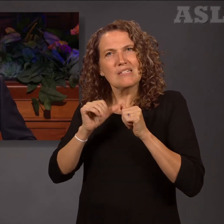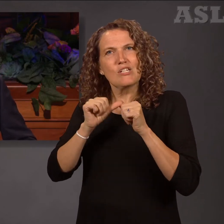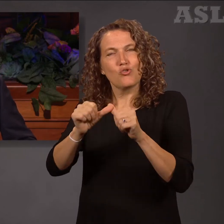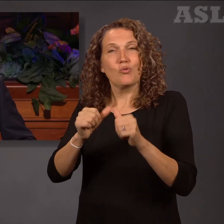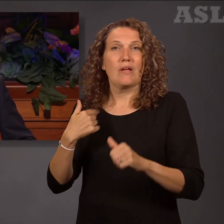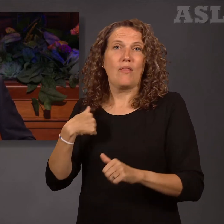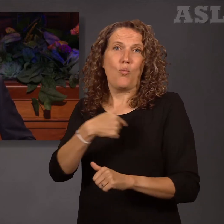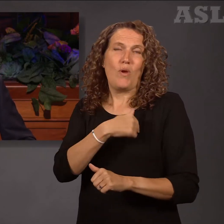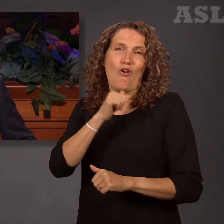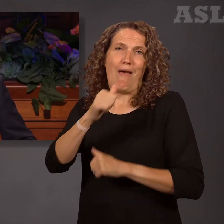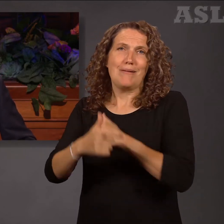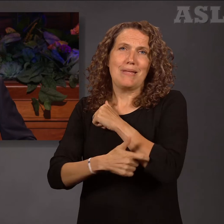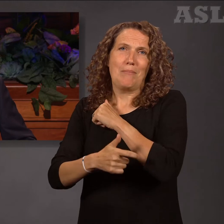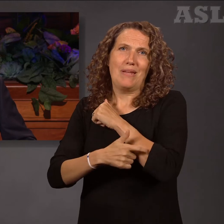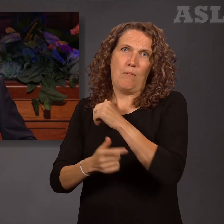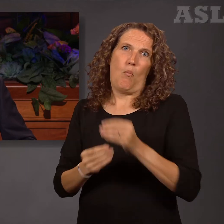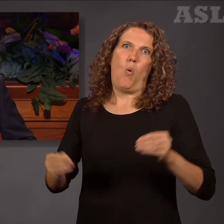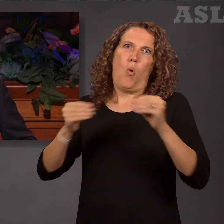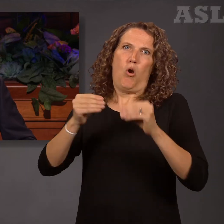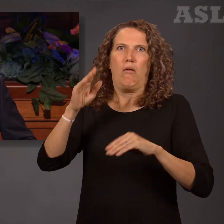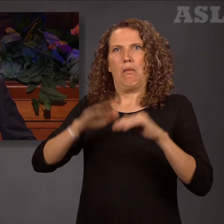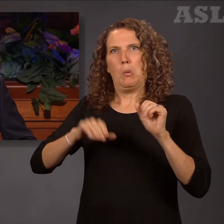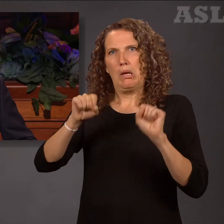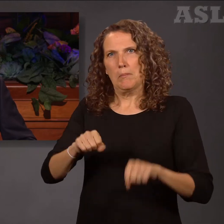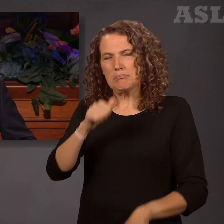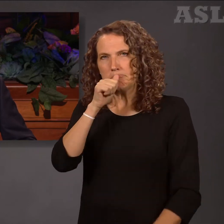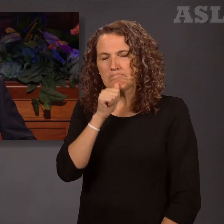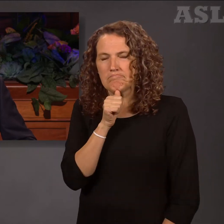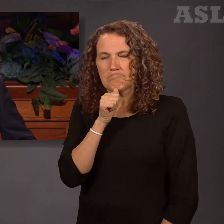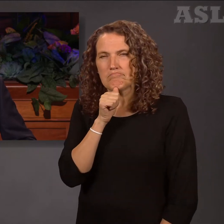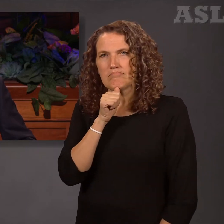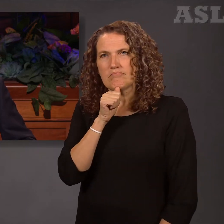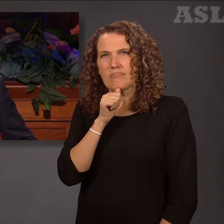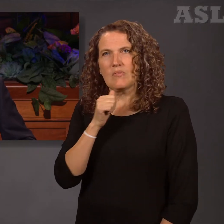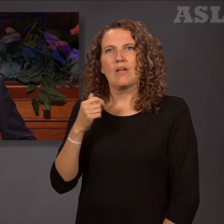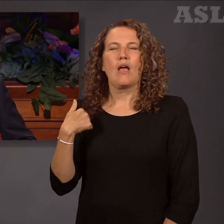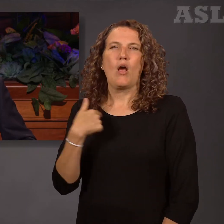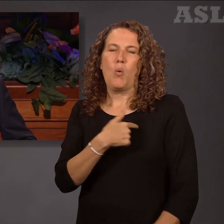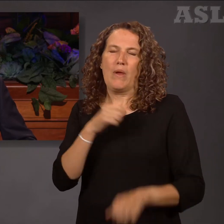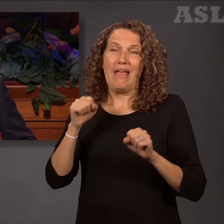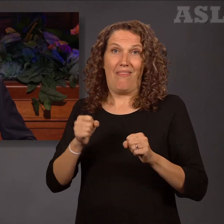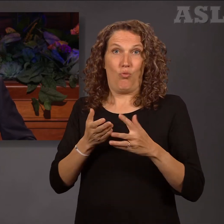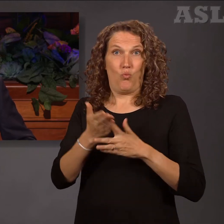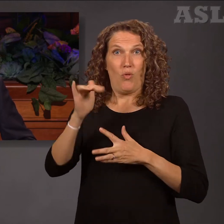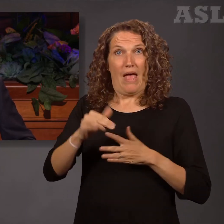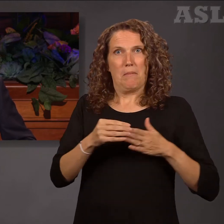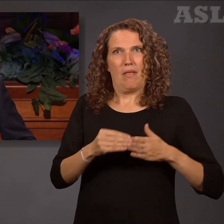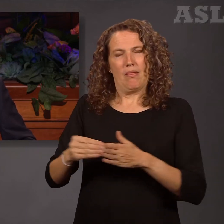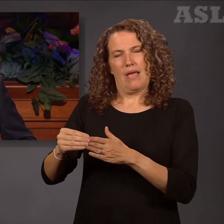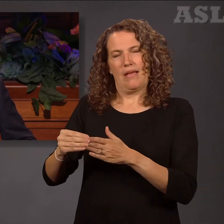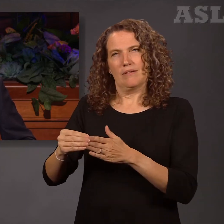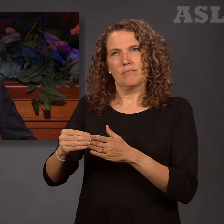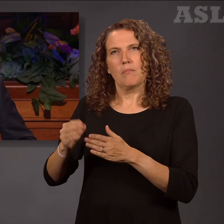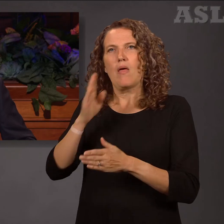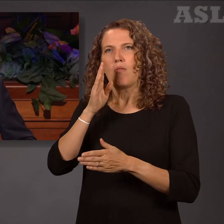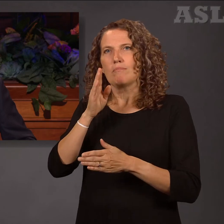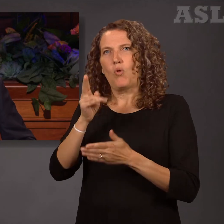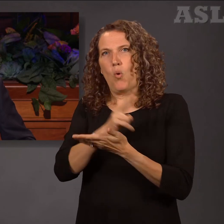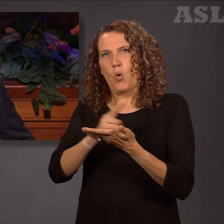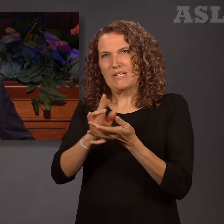above that which we can bear, and thus be led by the Holy Spirit, becoming humble, meek, submissive,